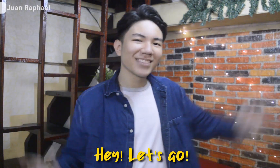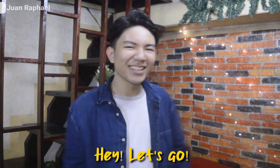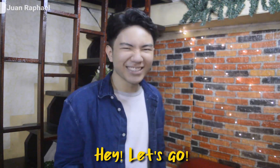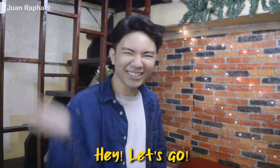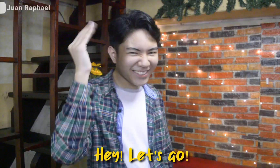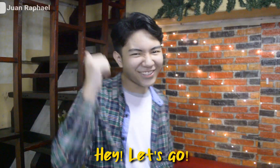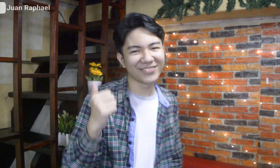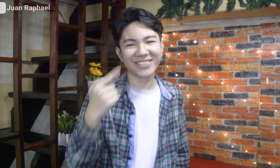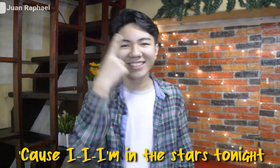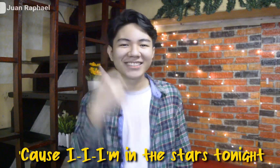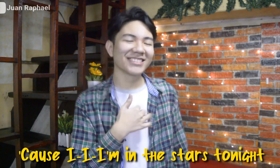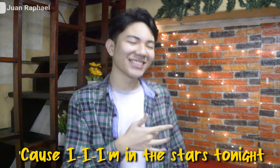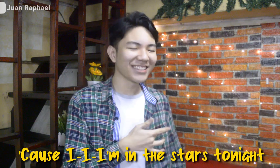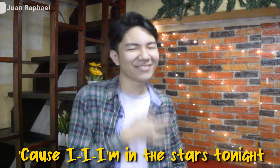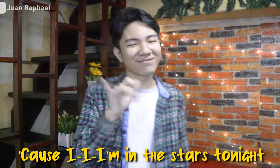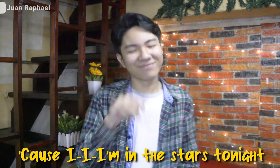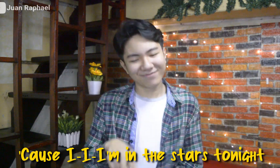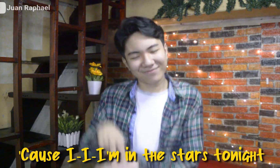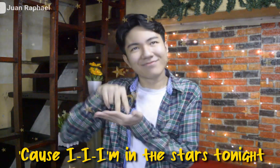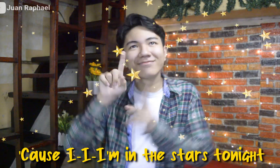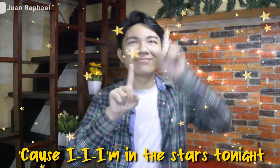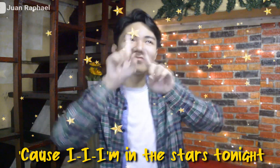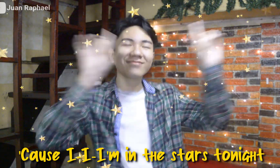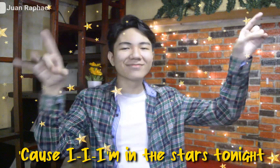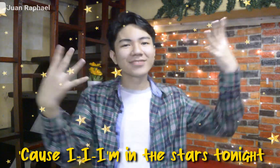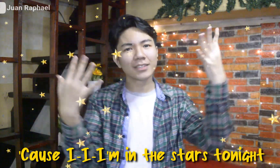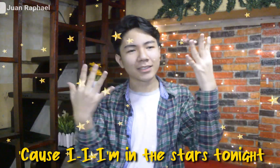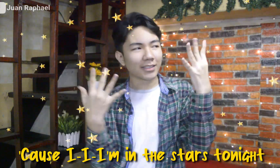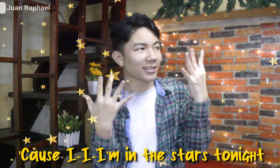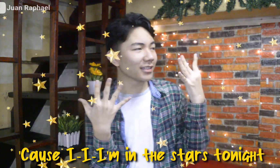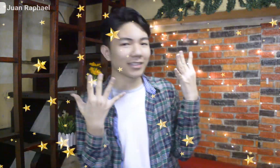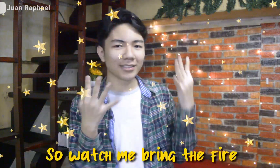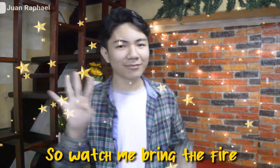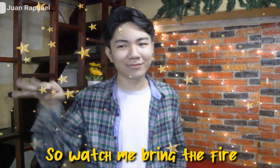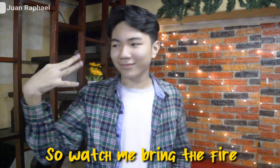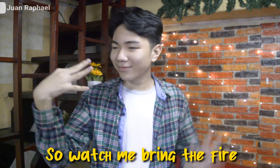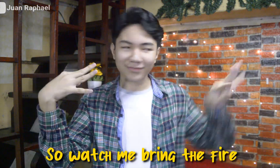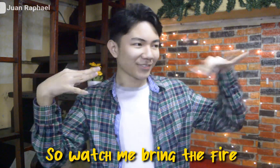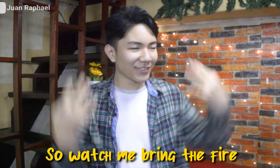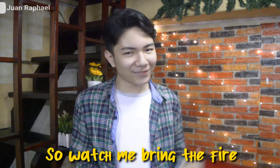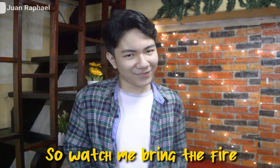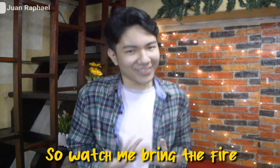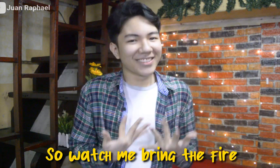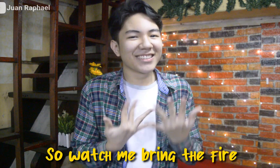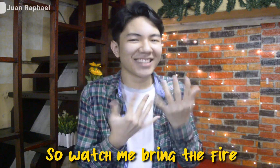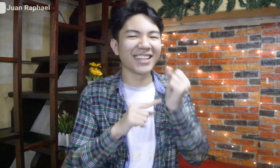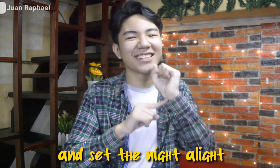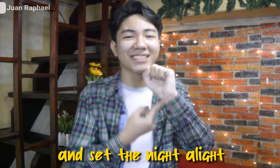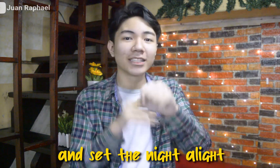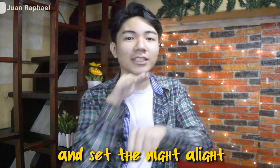So let's go Cus I'm in the stars tonight So watch me bring the fire and set